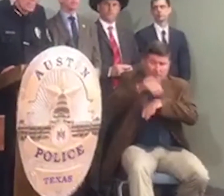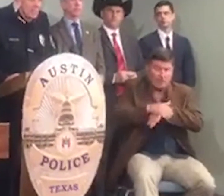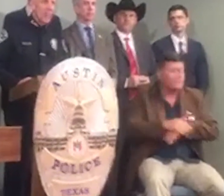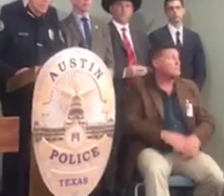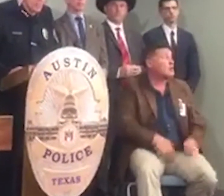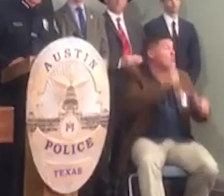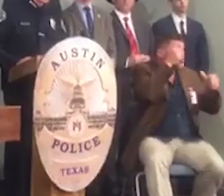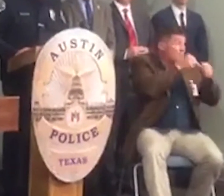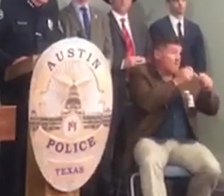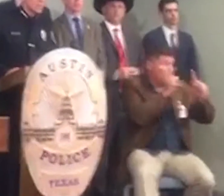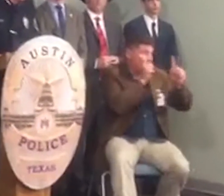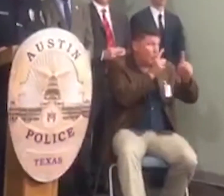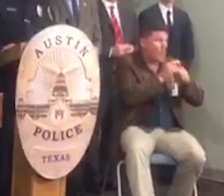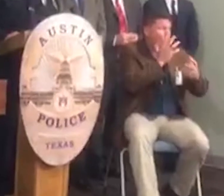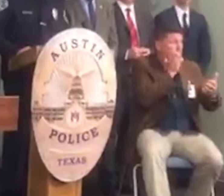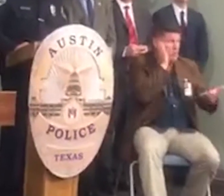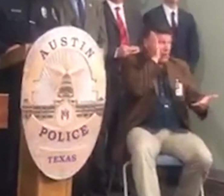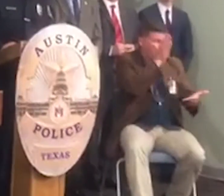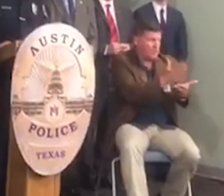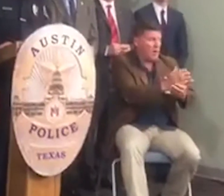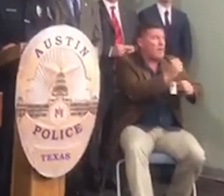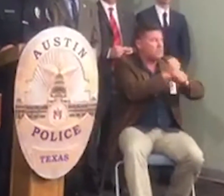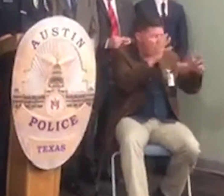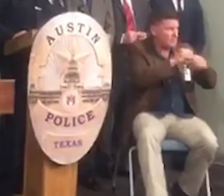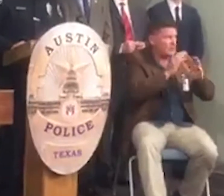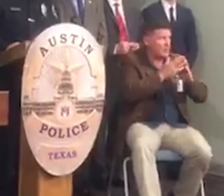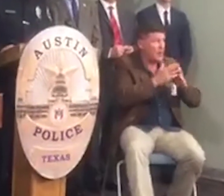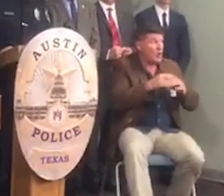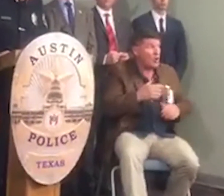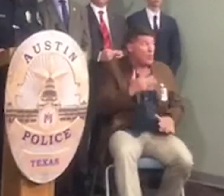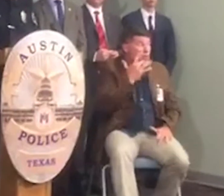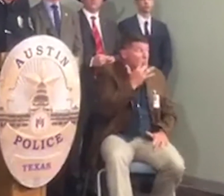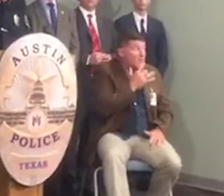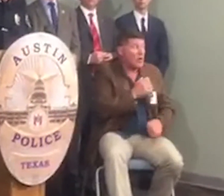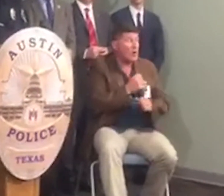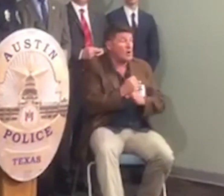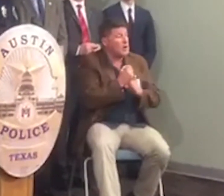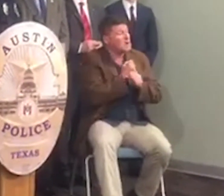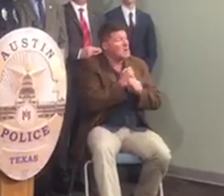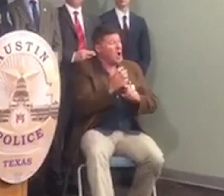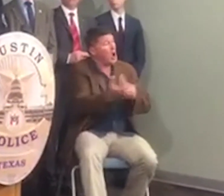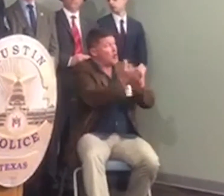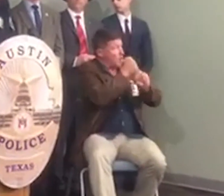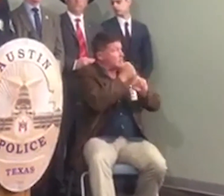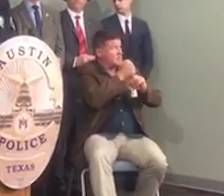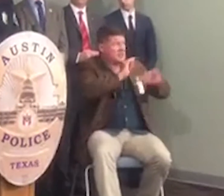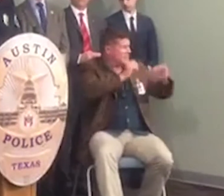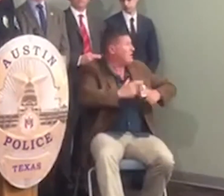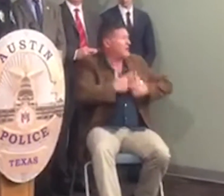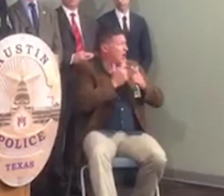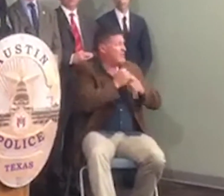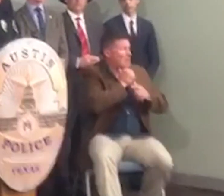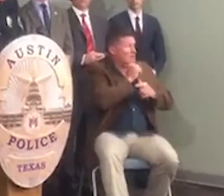violence to our community but we were looking for a peaceful resolution last night. We had identified this individual as our suspect and when we were able